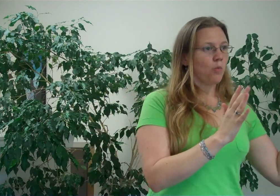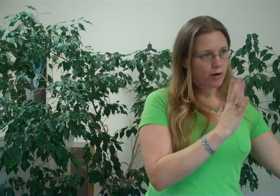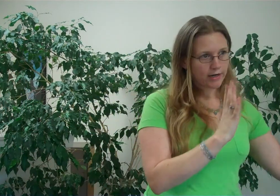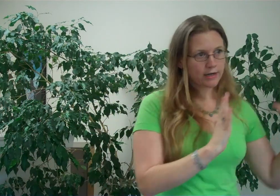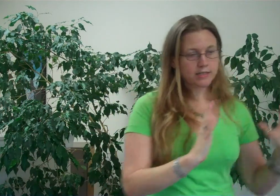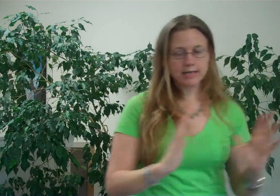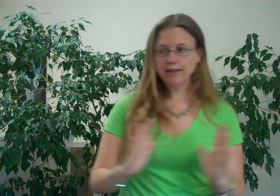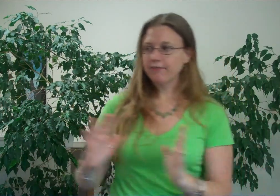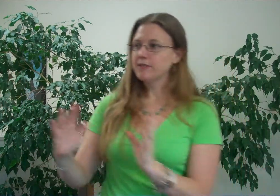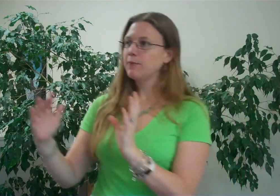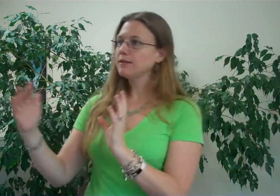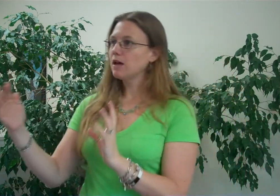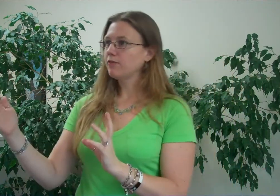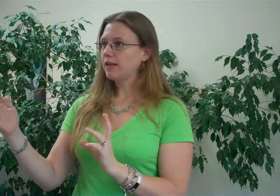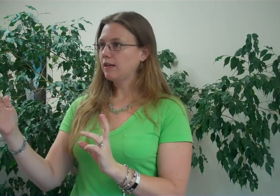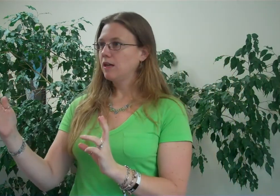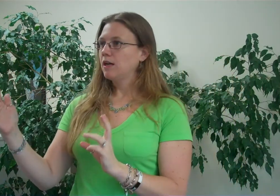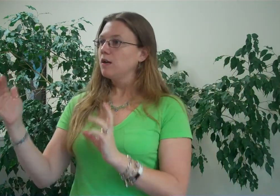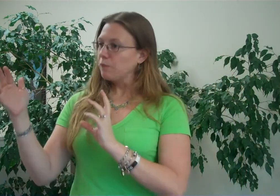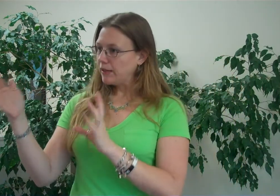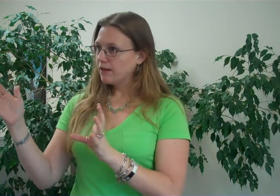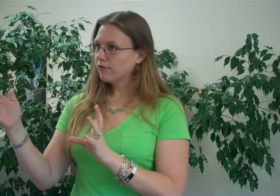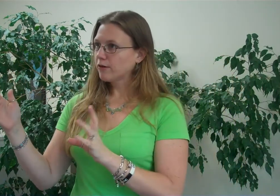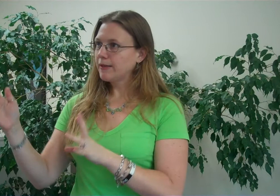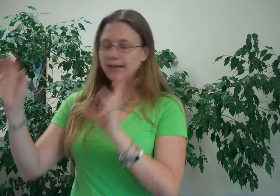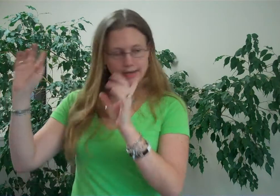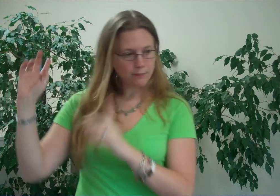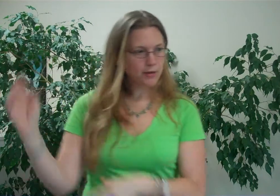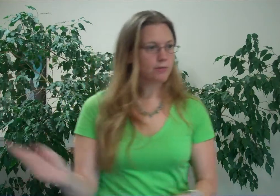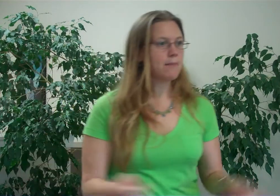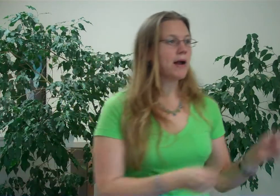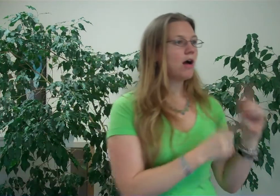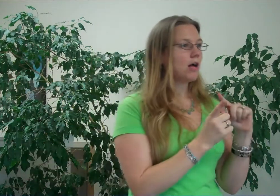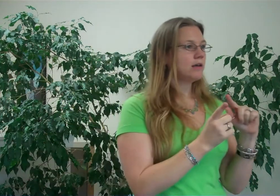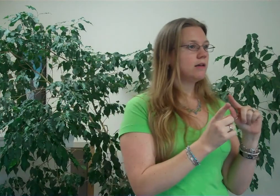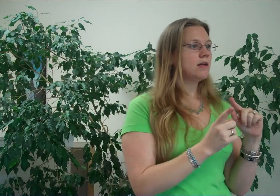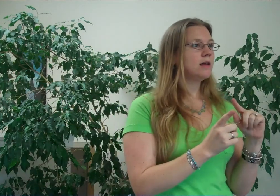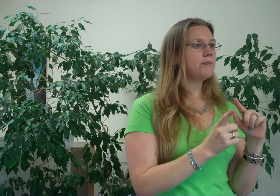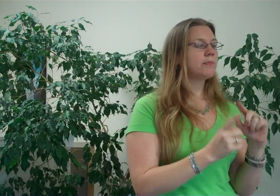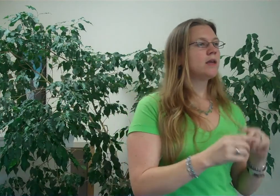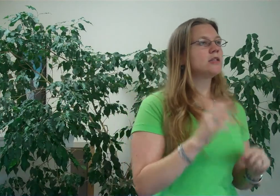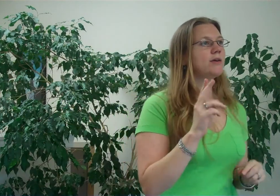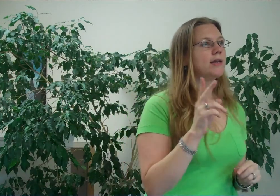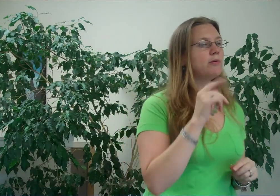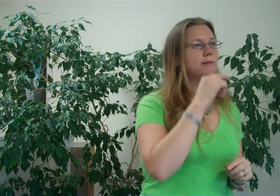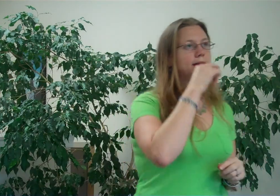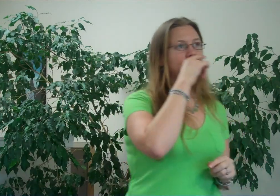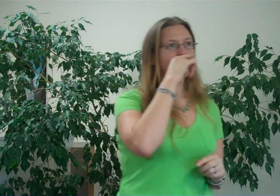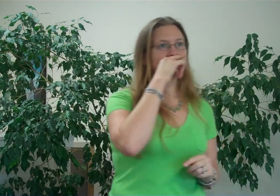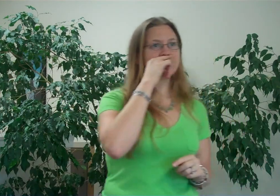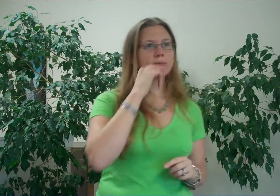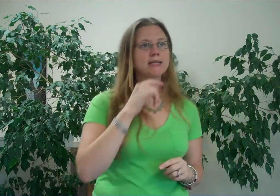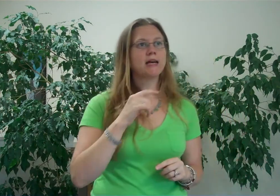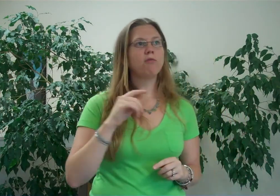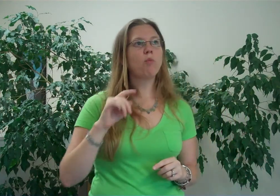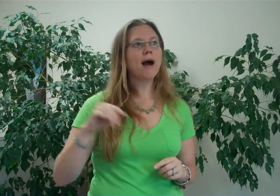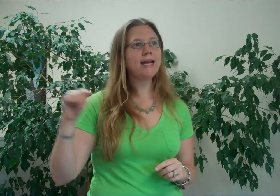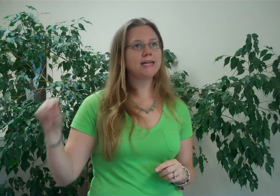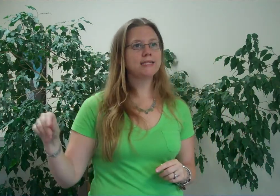working to get that 50 pounds off again. Be there for a minute and I put it right back on. So I hit a point in my life where I said to myself, why is it